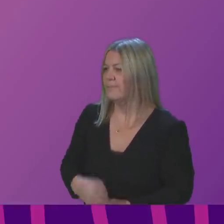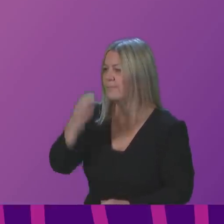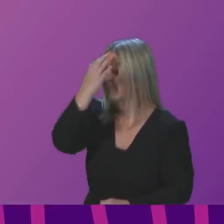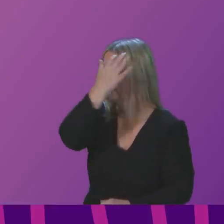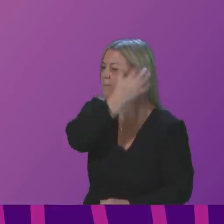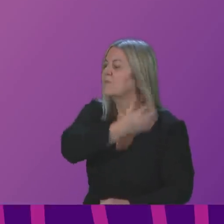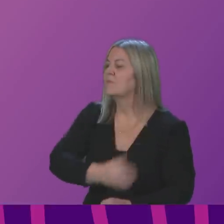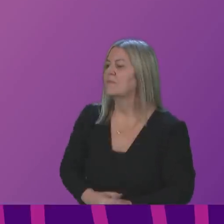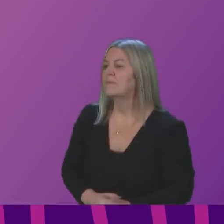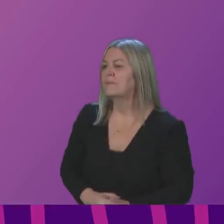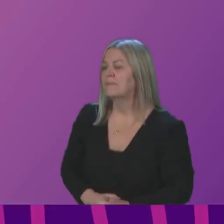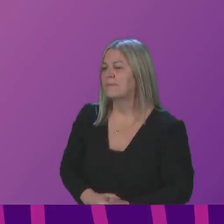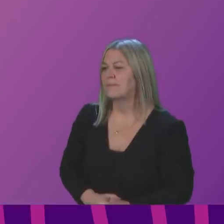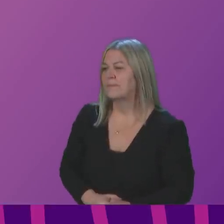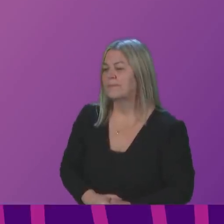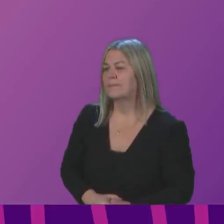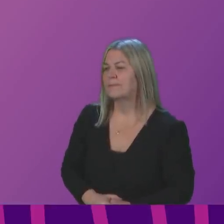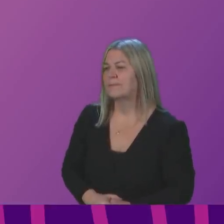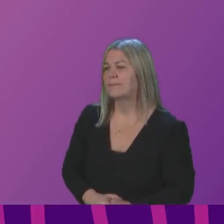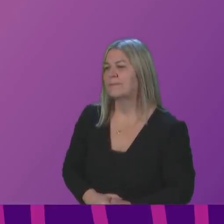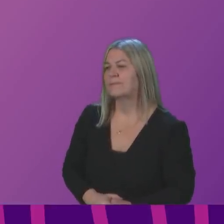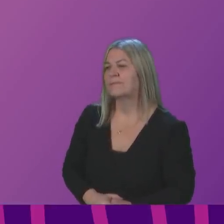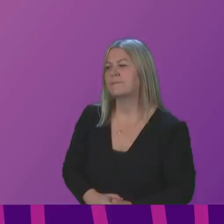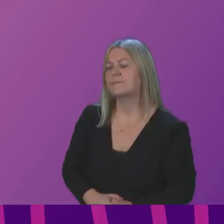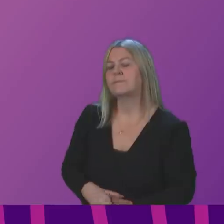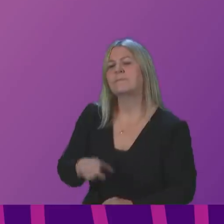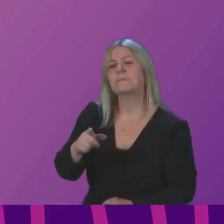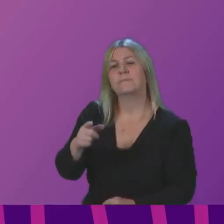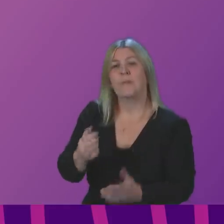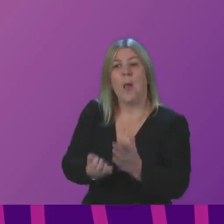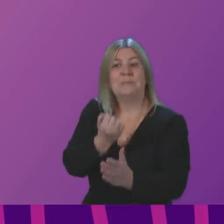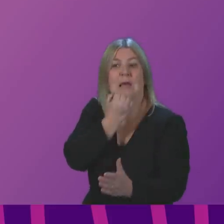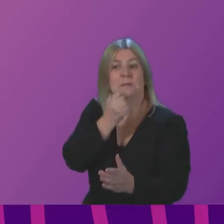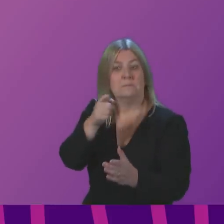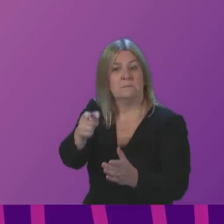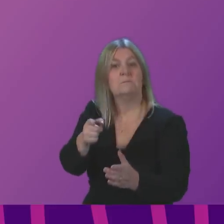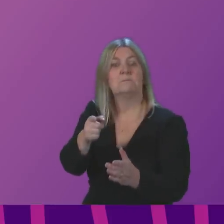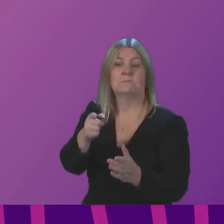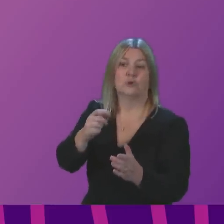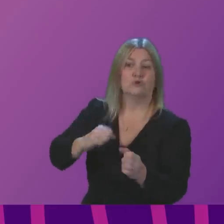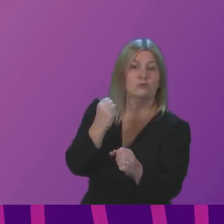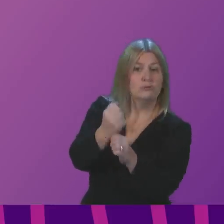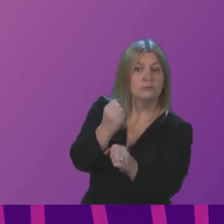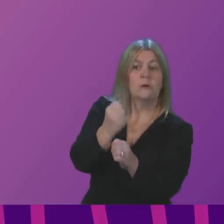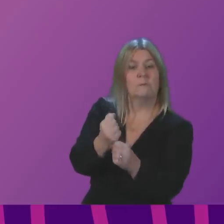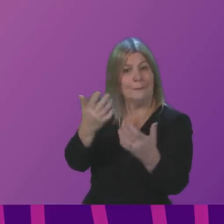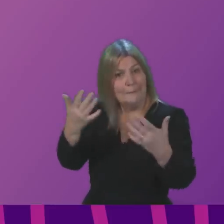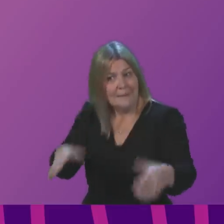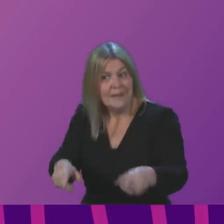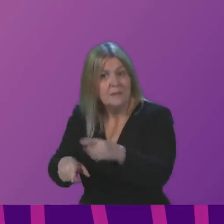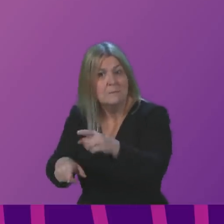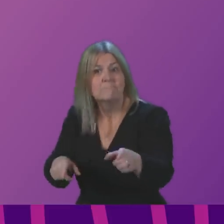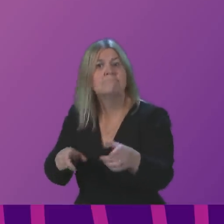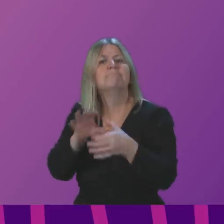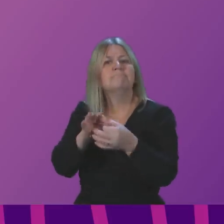Thank you, President Officer. To ask the First Minister whether she will provide an update on the advances that the Scottish Government has made in